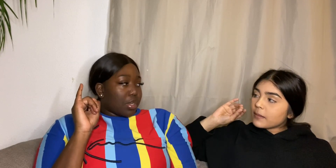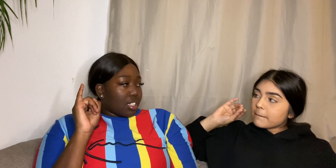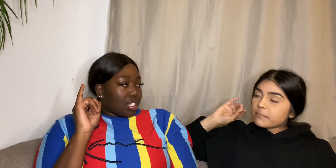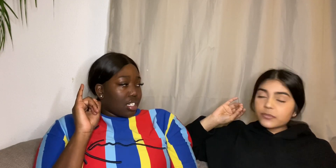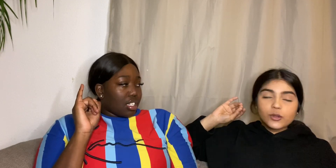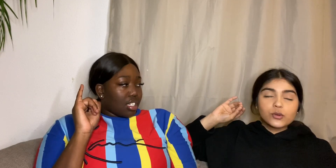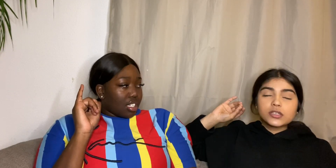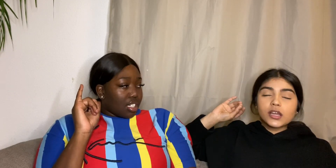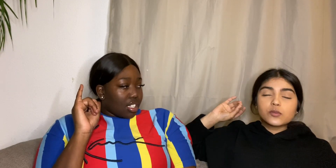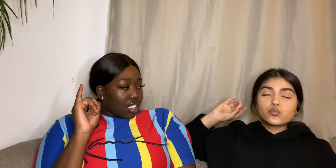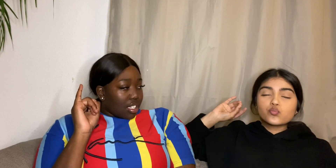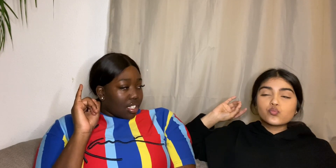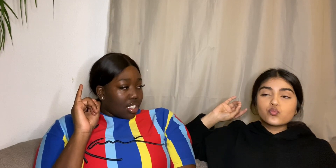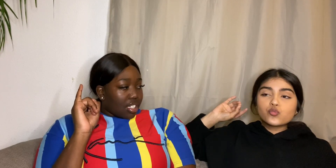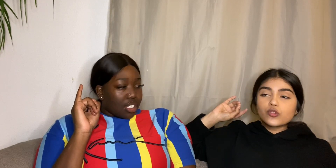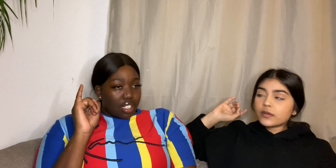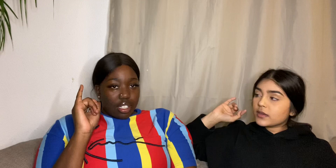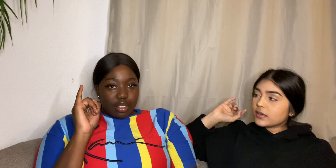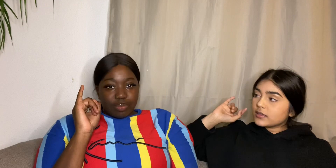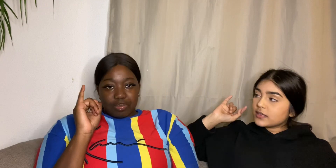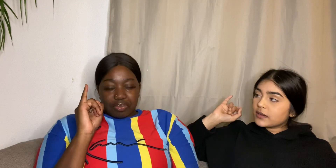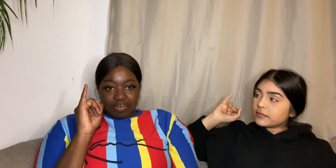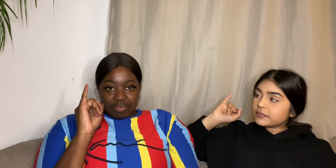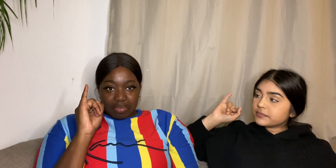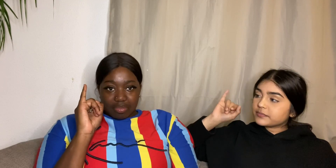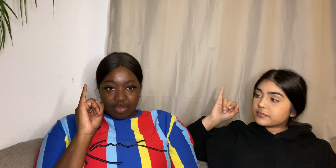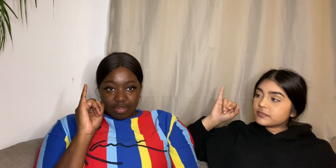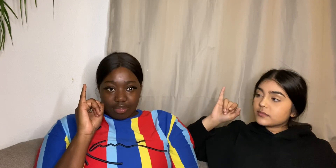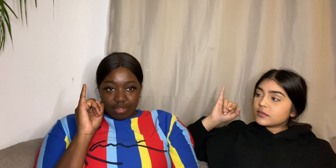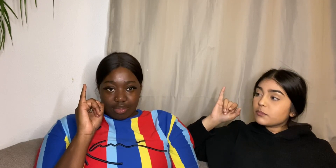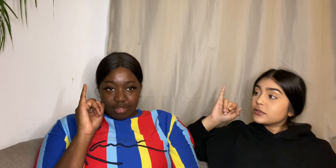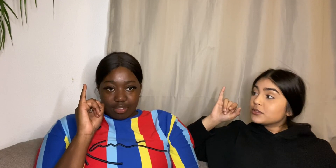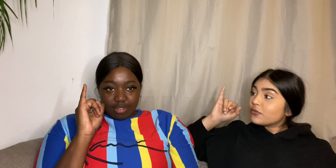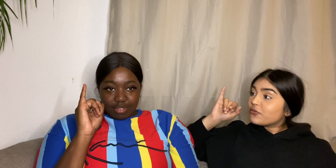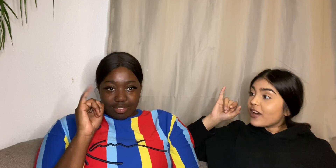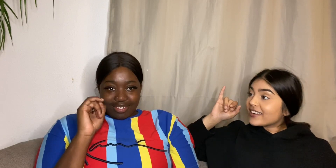No it's kissing Put your fucking